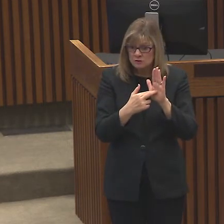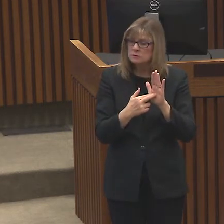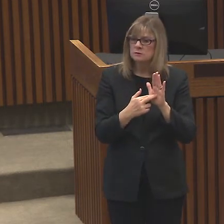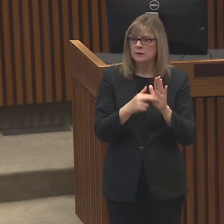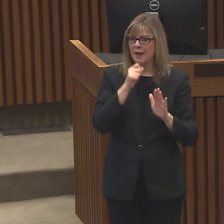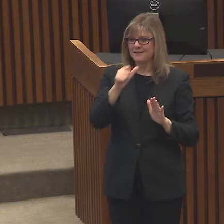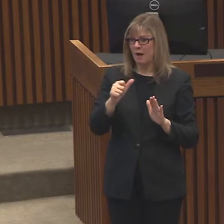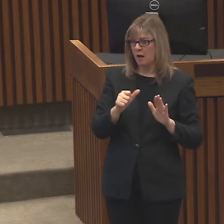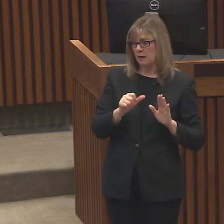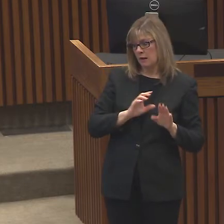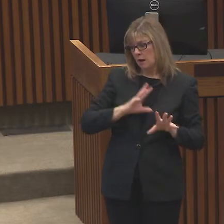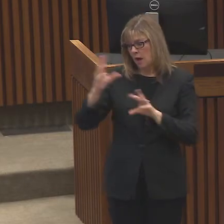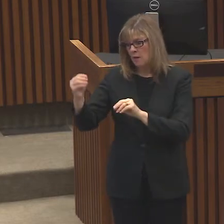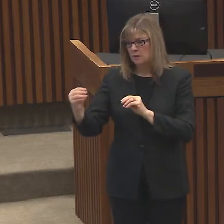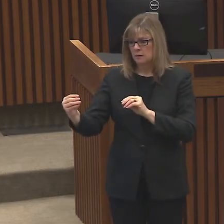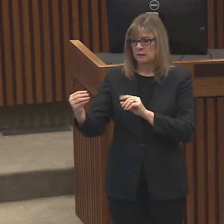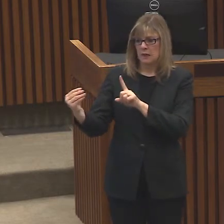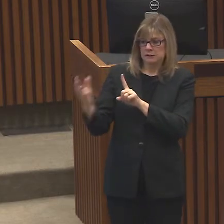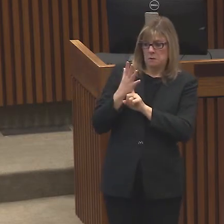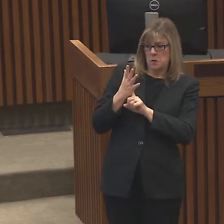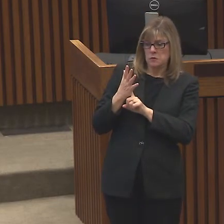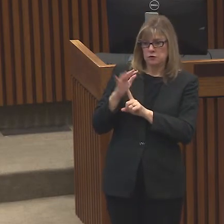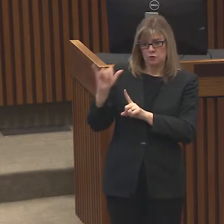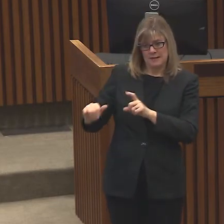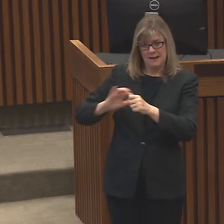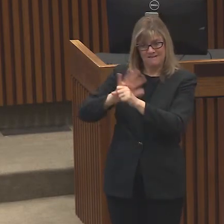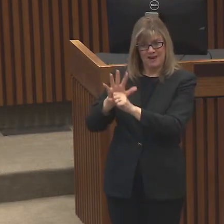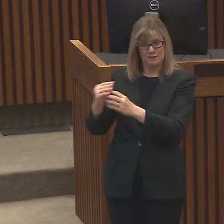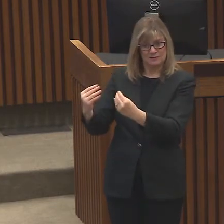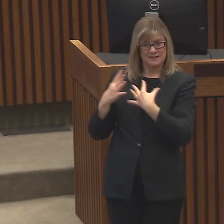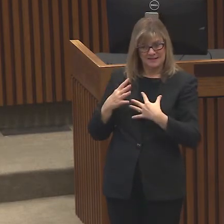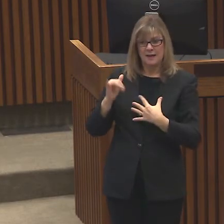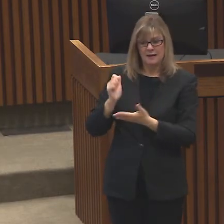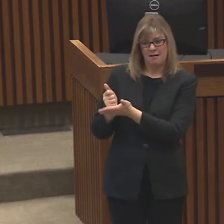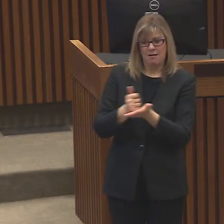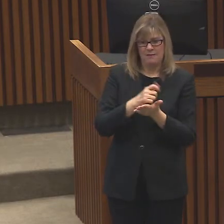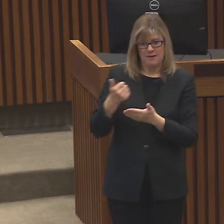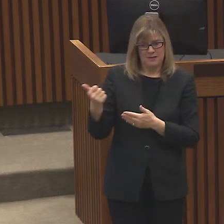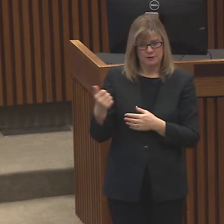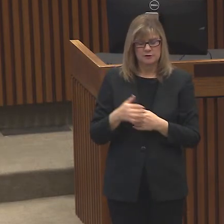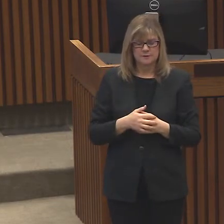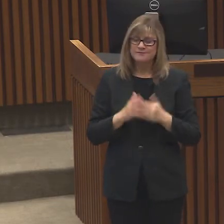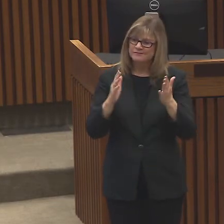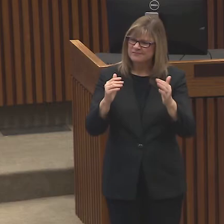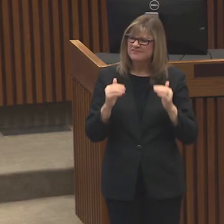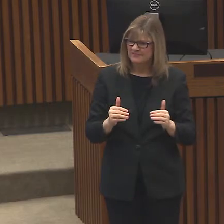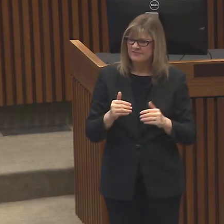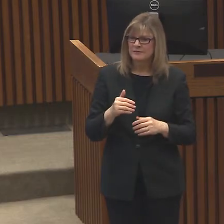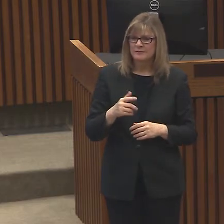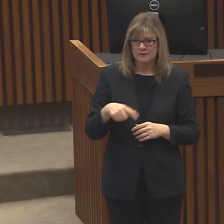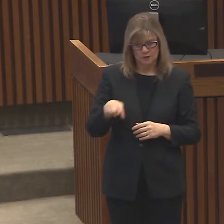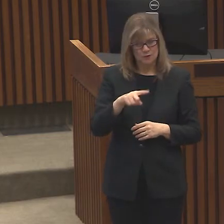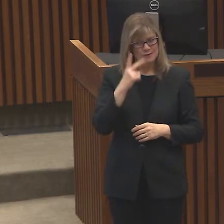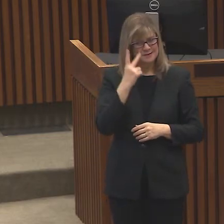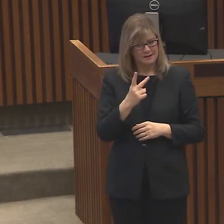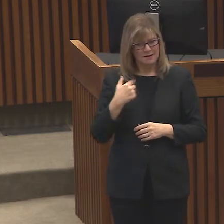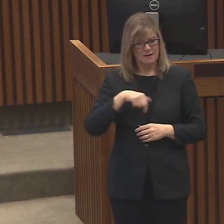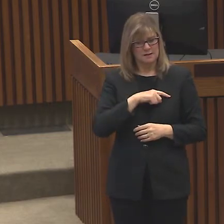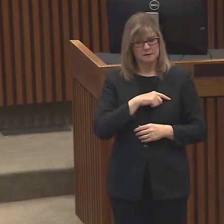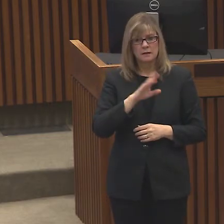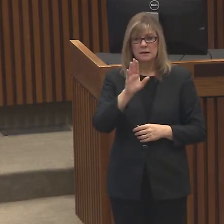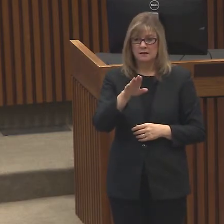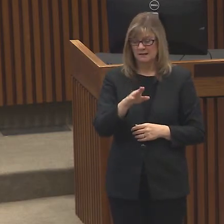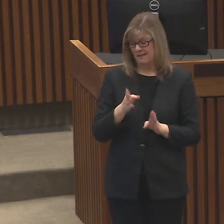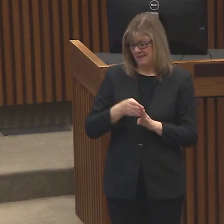and then we can work and we can help others. And that leads to the next thing and you see all of us saying that. Remember your